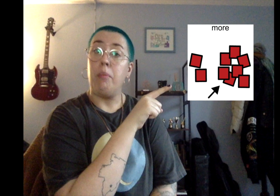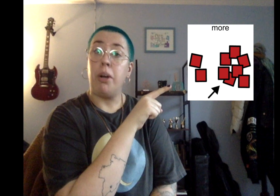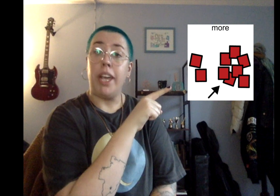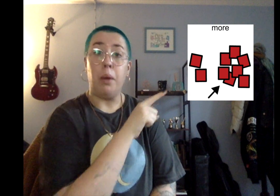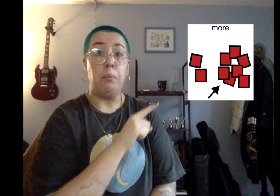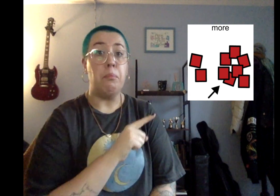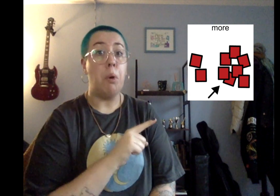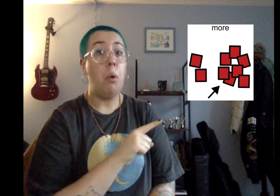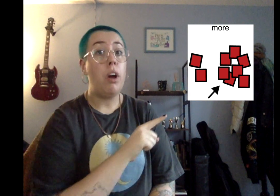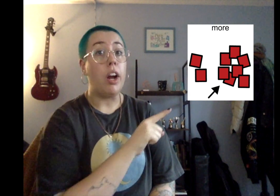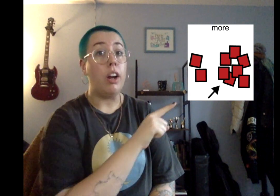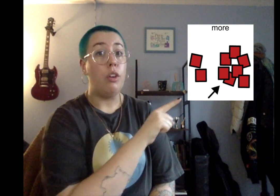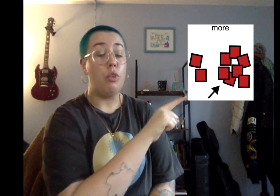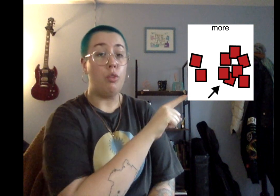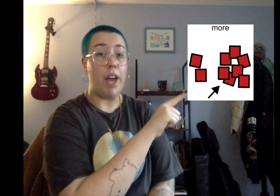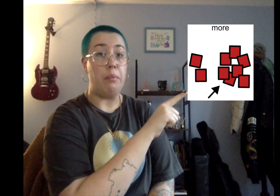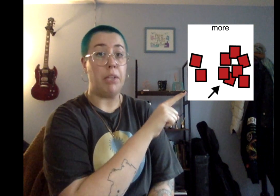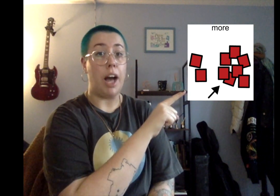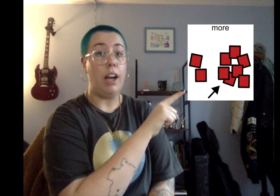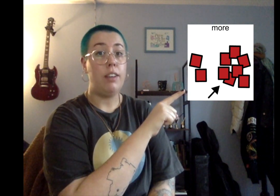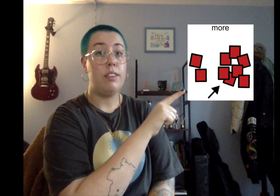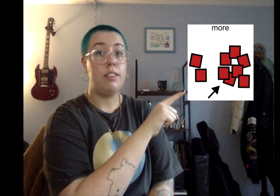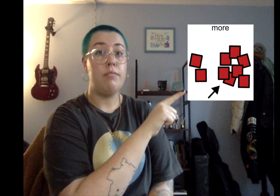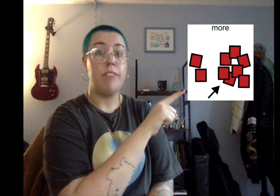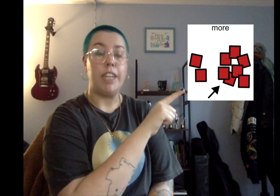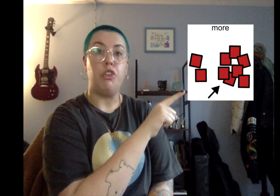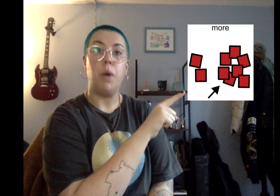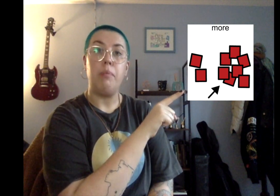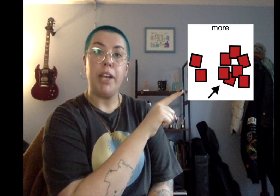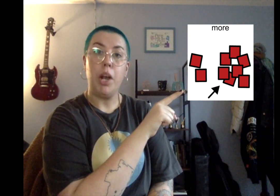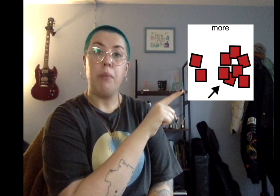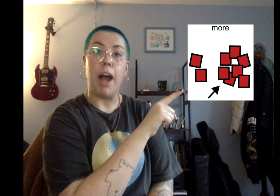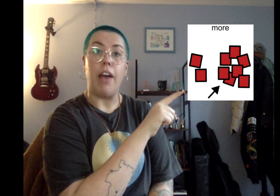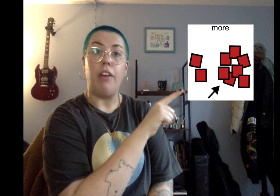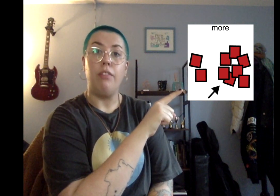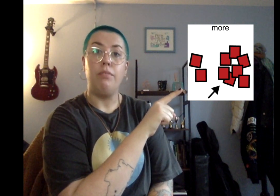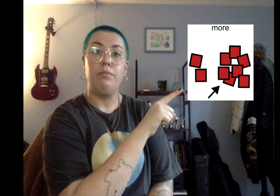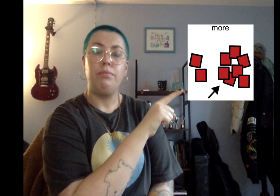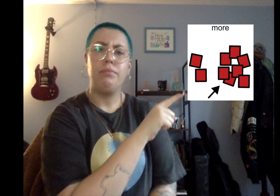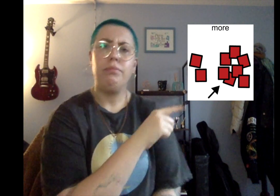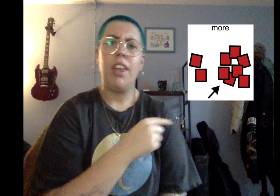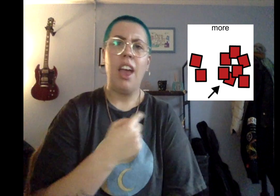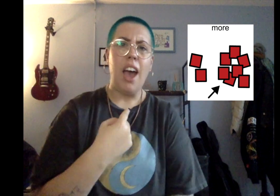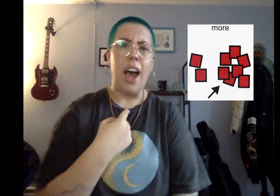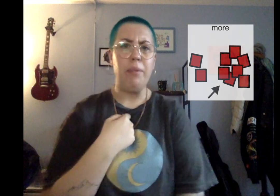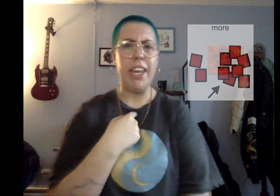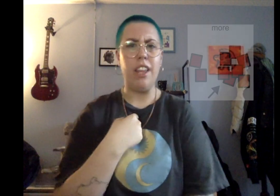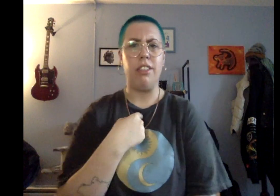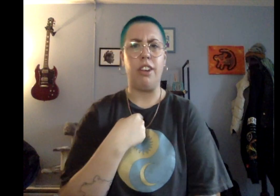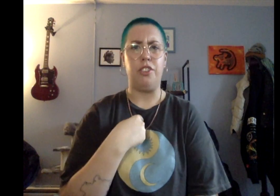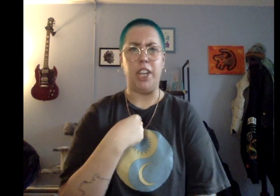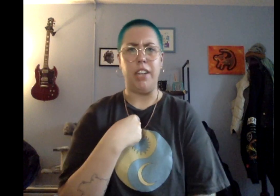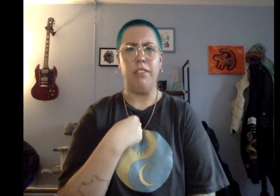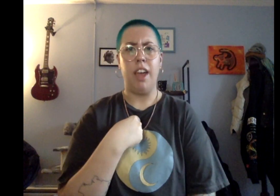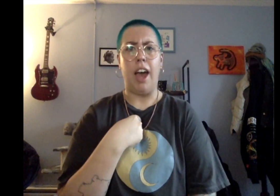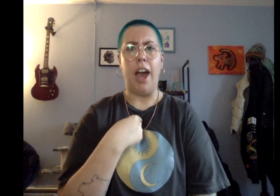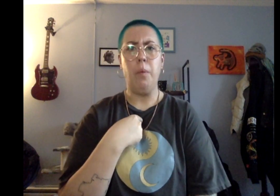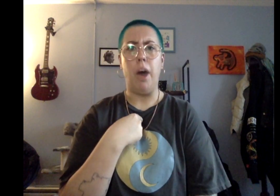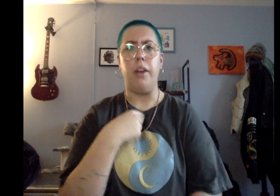putting more red blocks into our bigger pile. I'm getting thirsty. I want